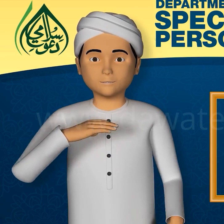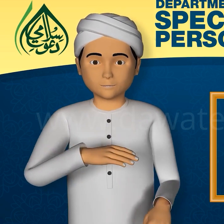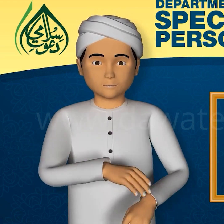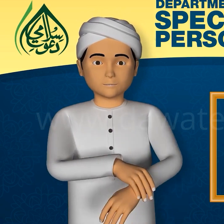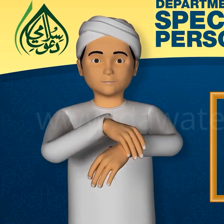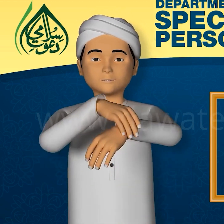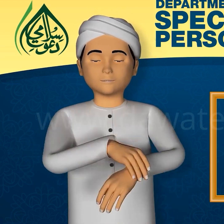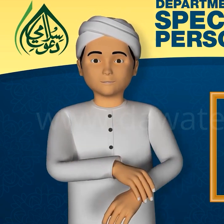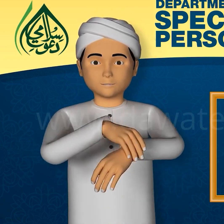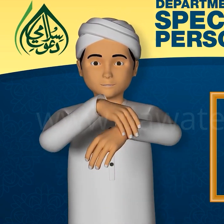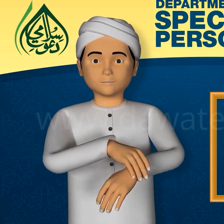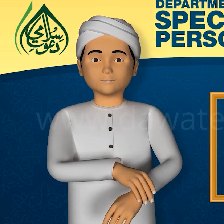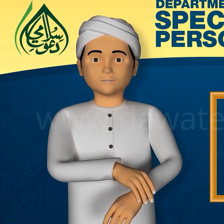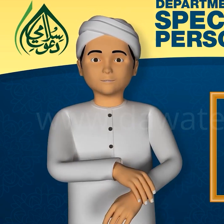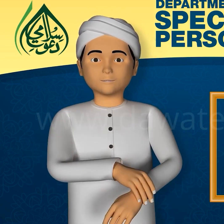Fallage